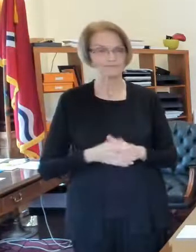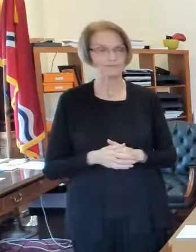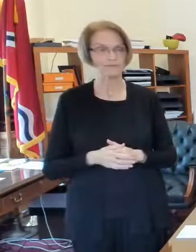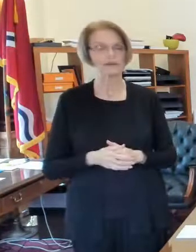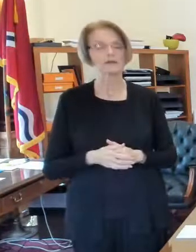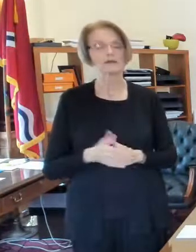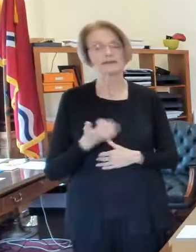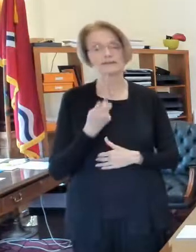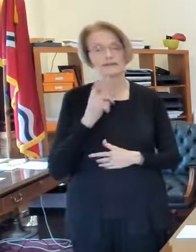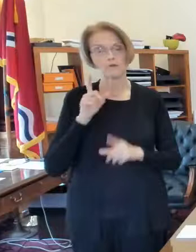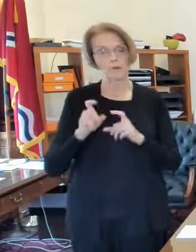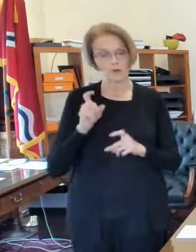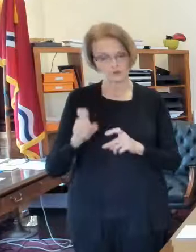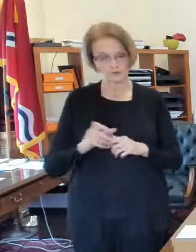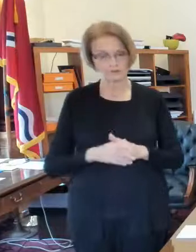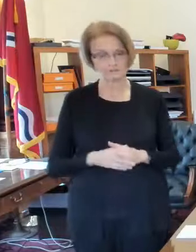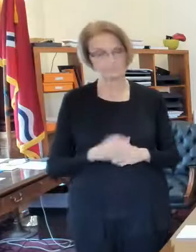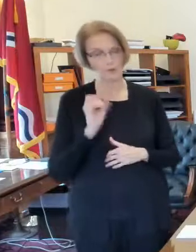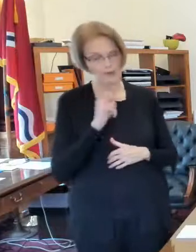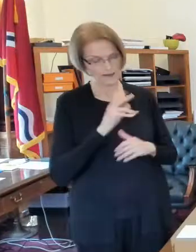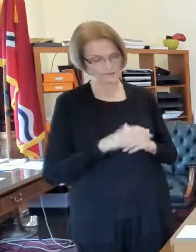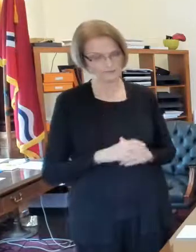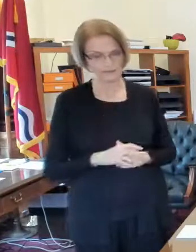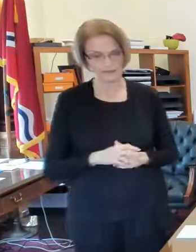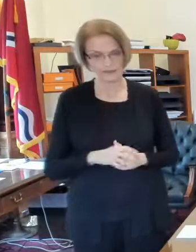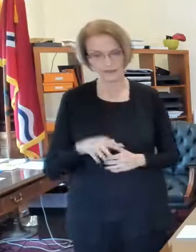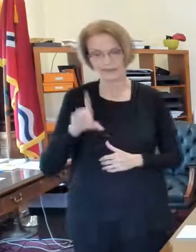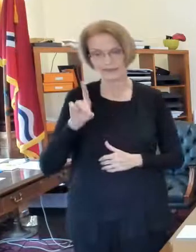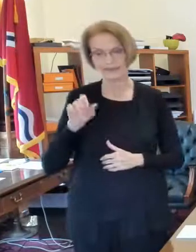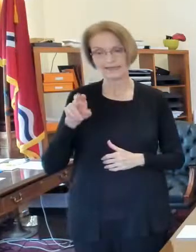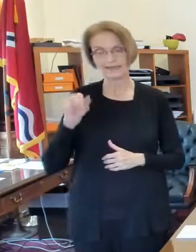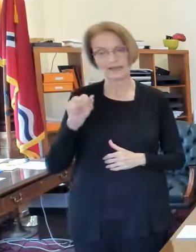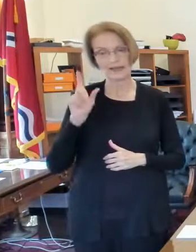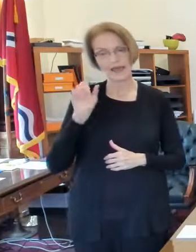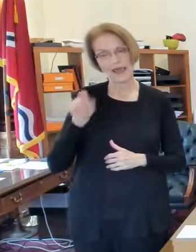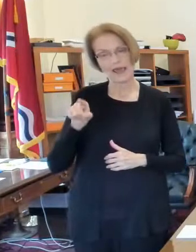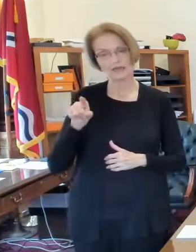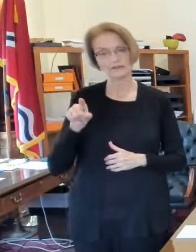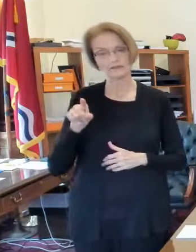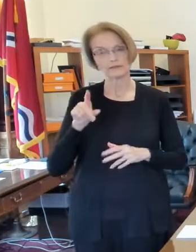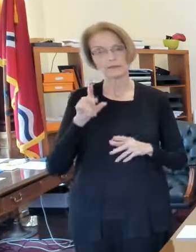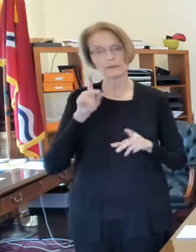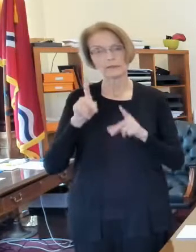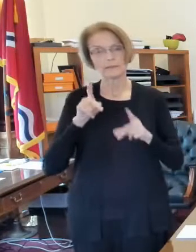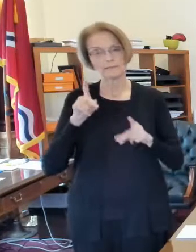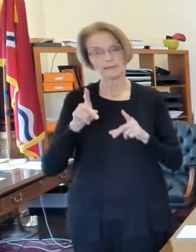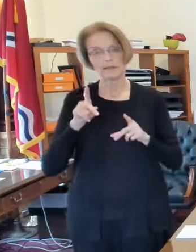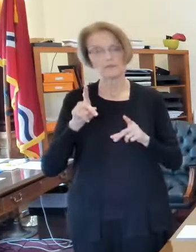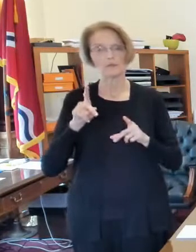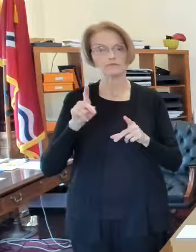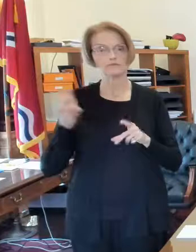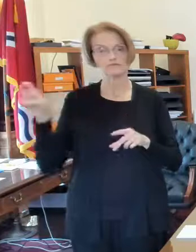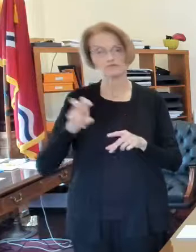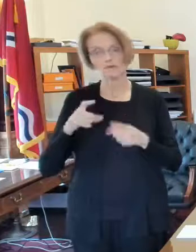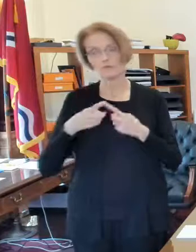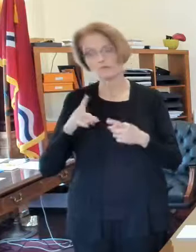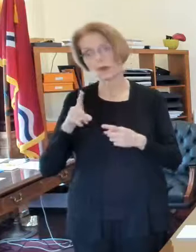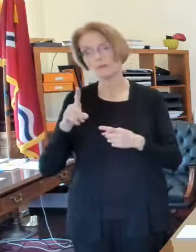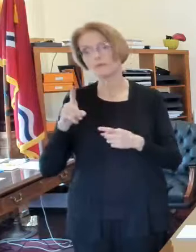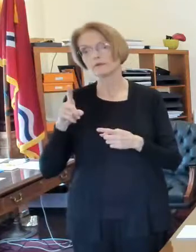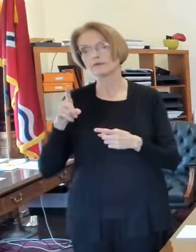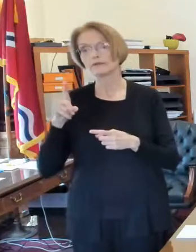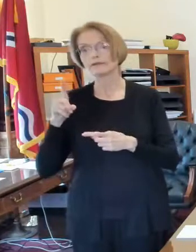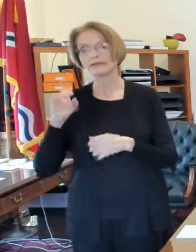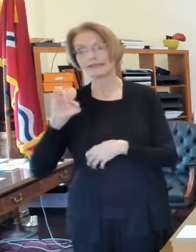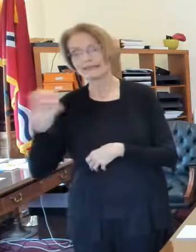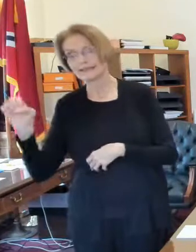we have some questions today mayor okay uh david has a question about folks coming from metro east st louis county other jurisdictions